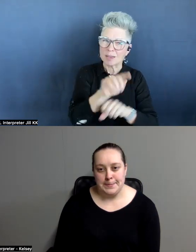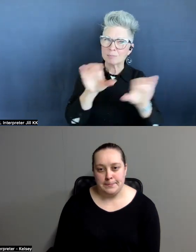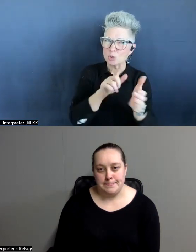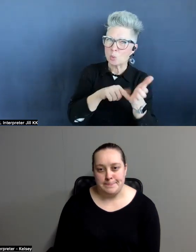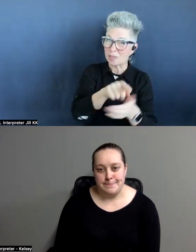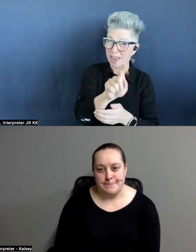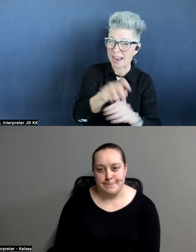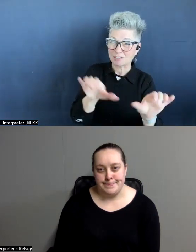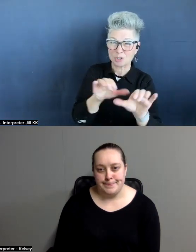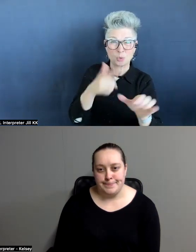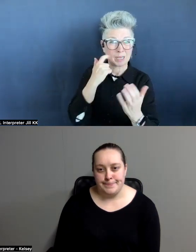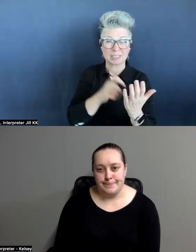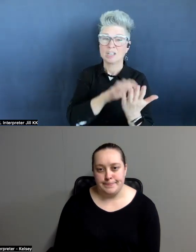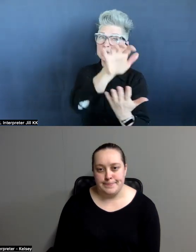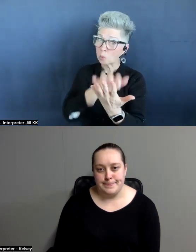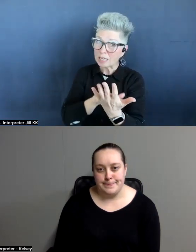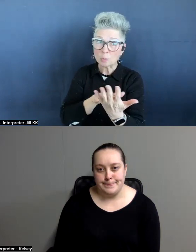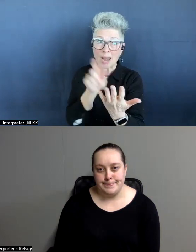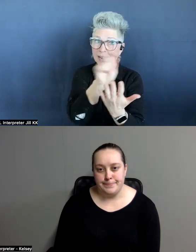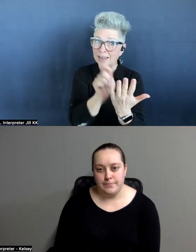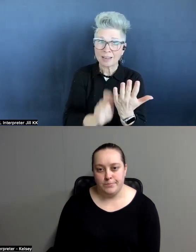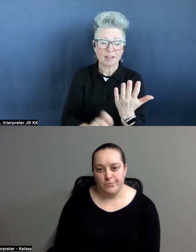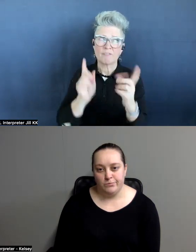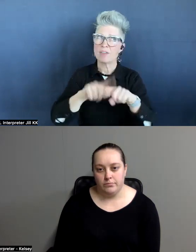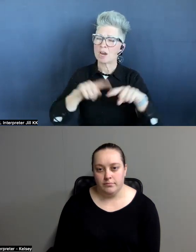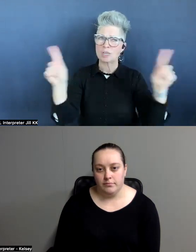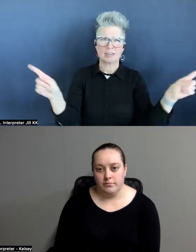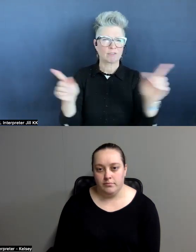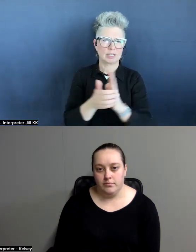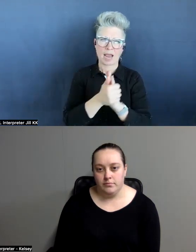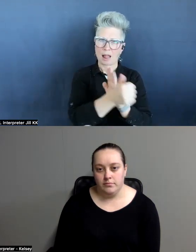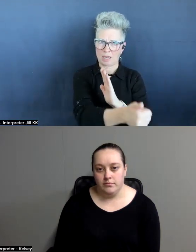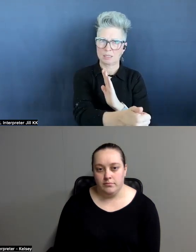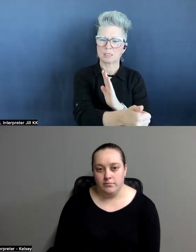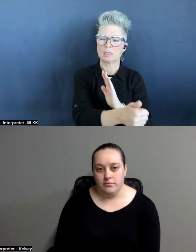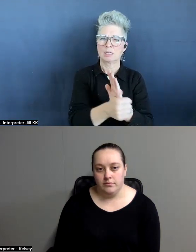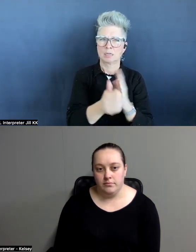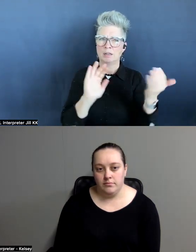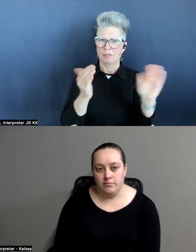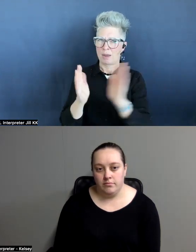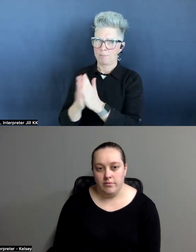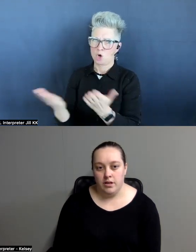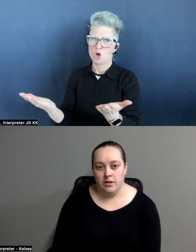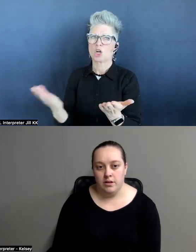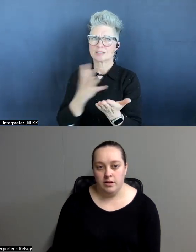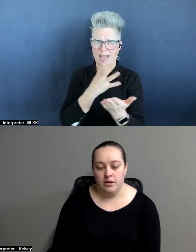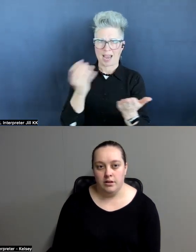screenwriting is very different. I mean, it's a whole different talent and everything that we're trying to show.